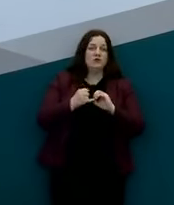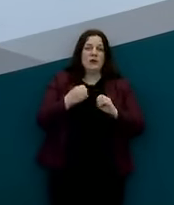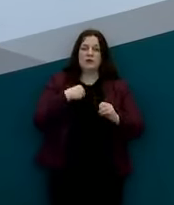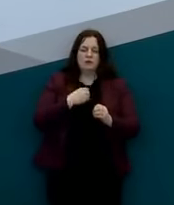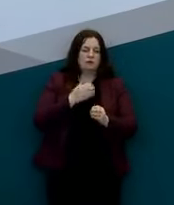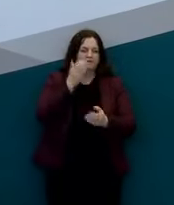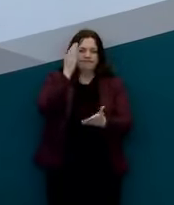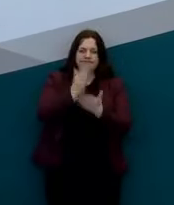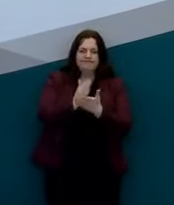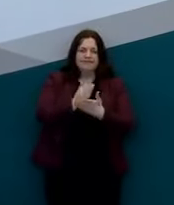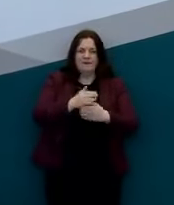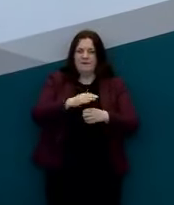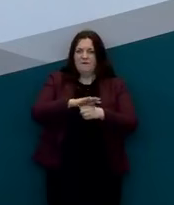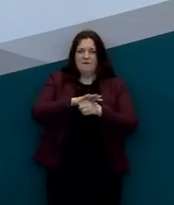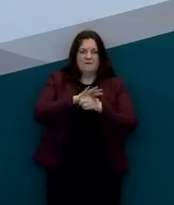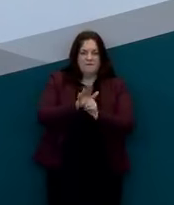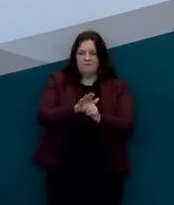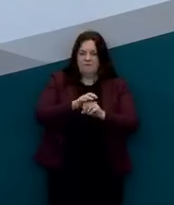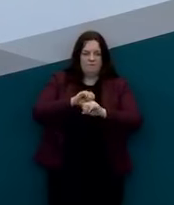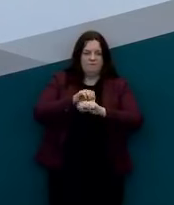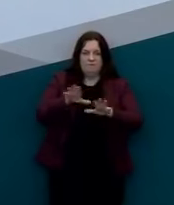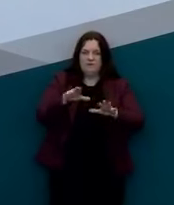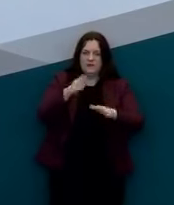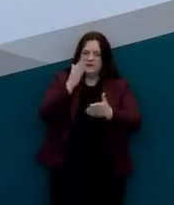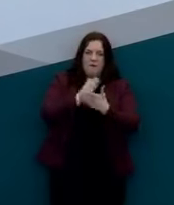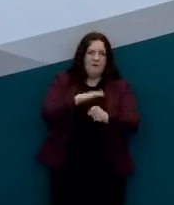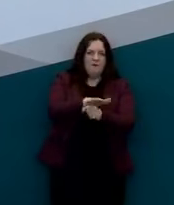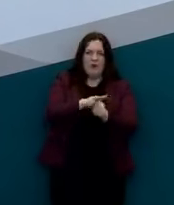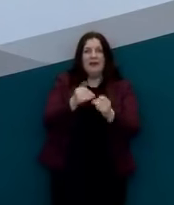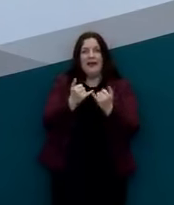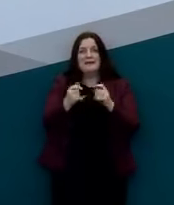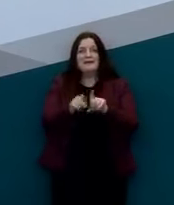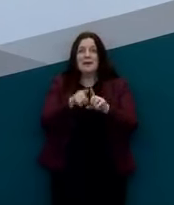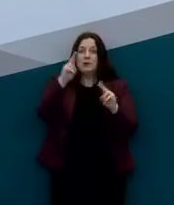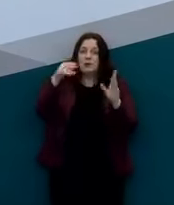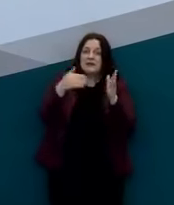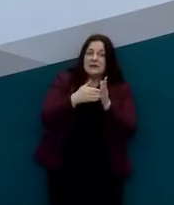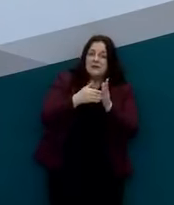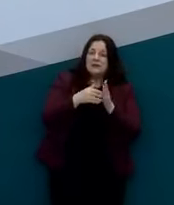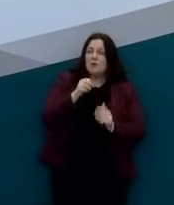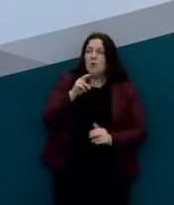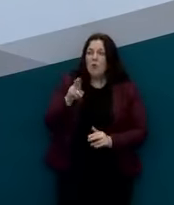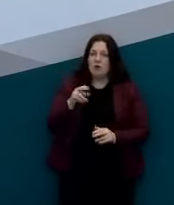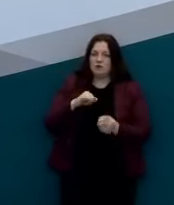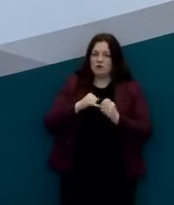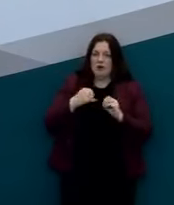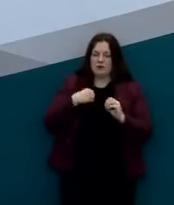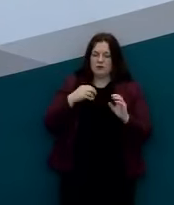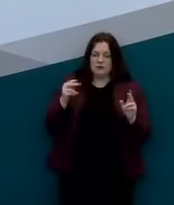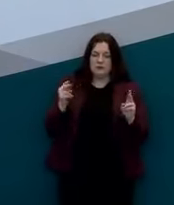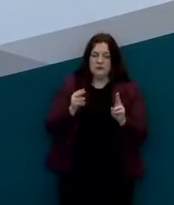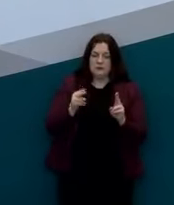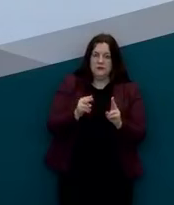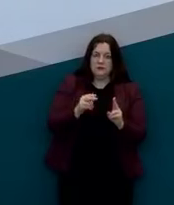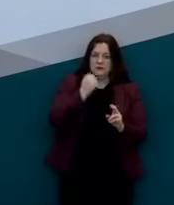obliterate and eliminate the virus like they are in new zealand or are we trying to suppress numbers